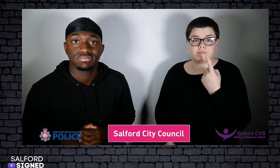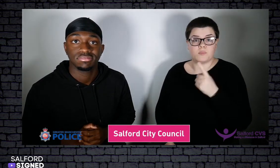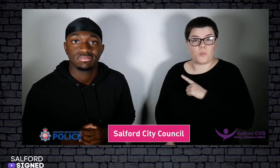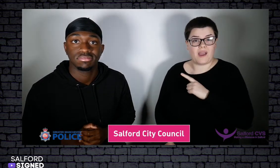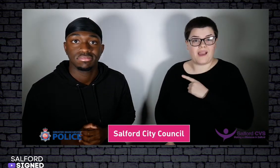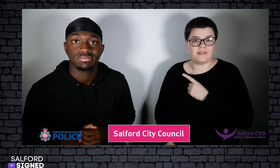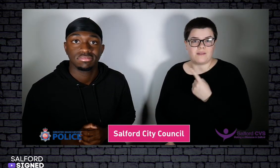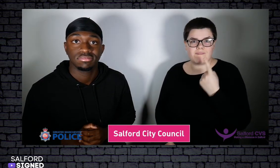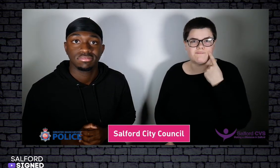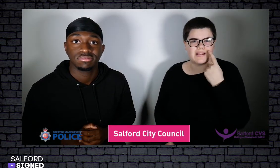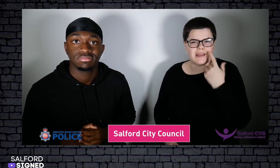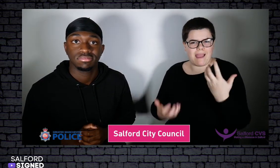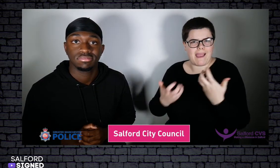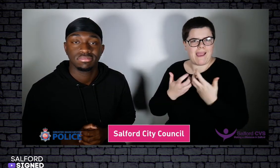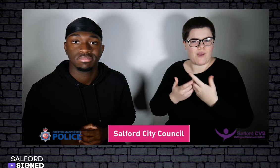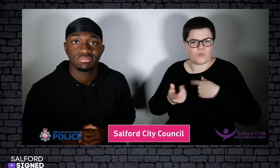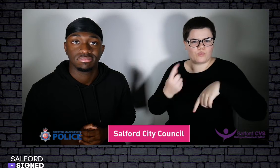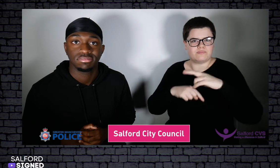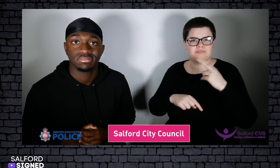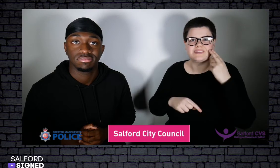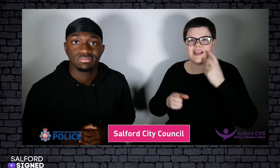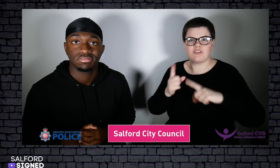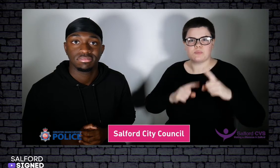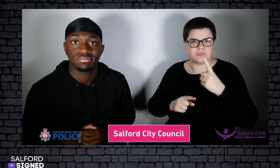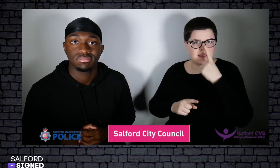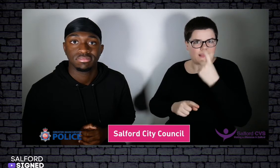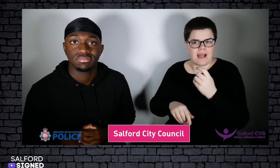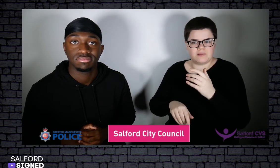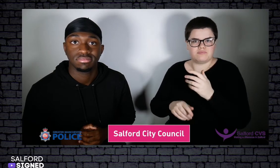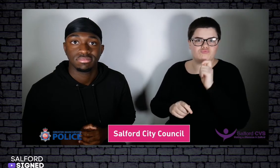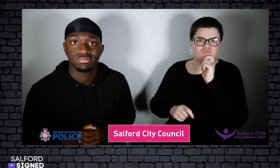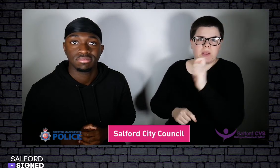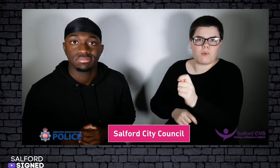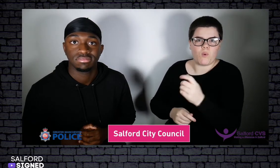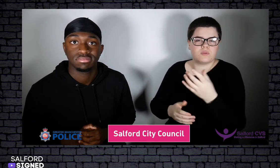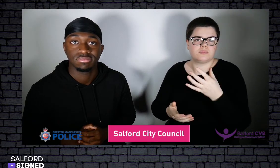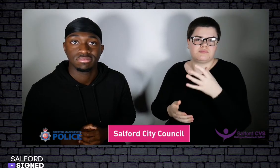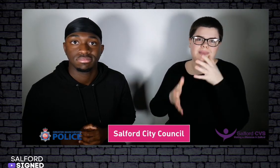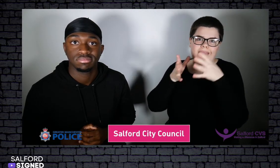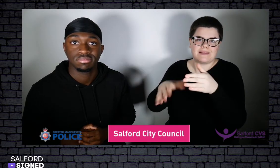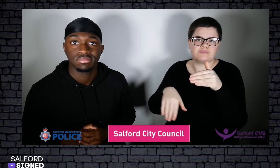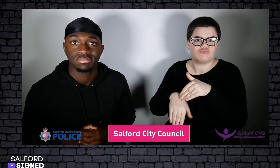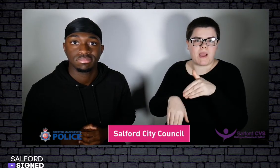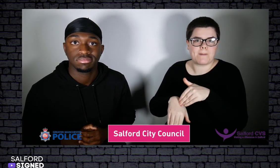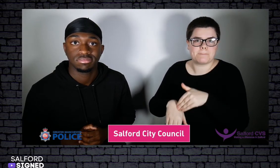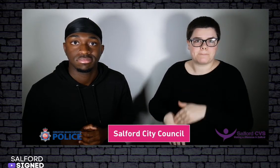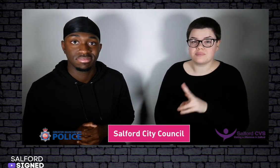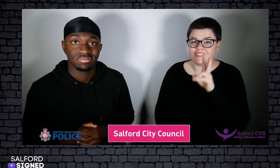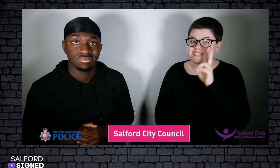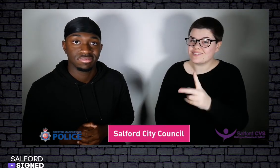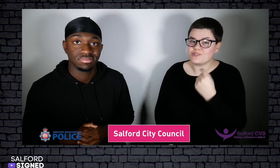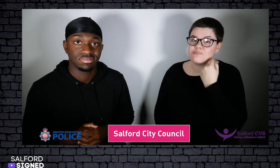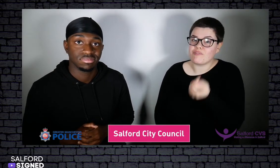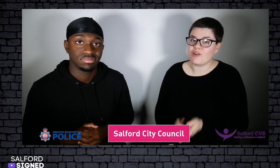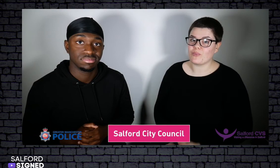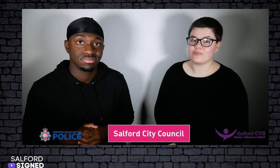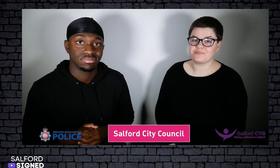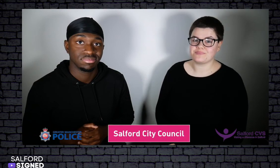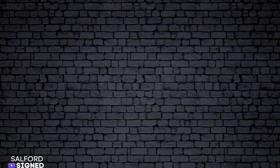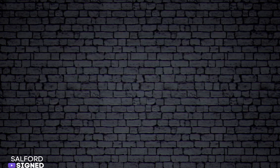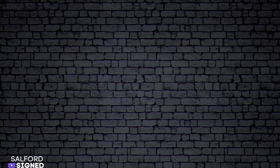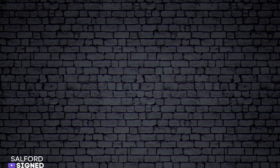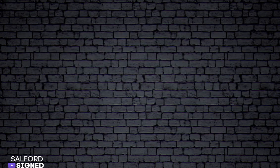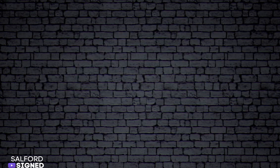tomorrow we will be discussing how to report hate crime in Southwood. See you then. the we